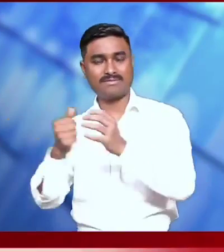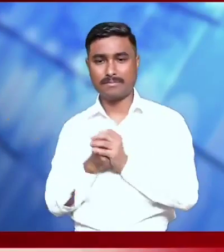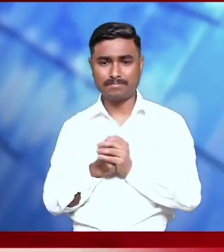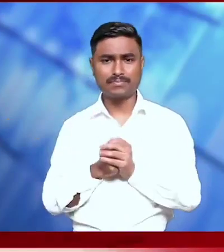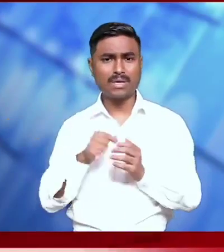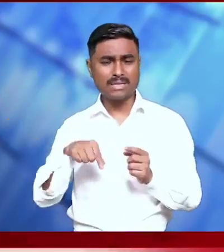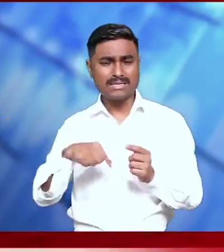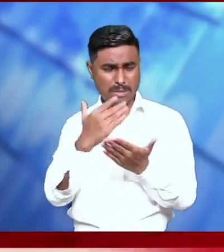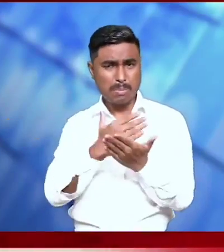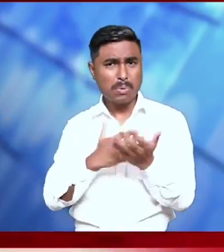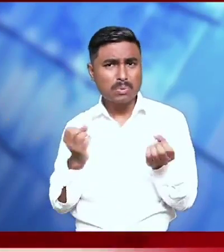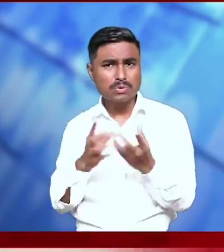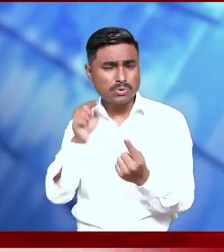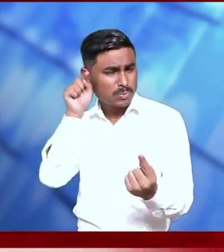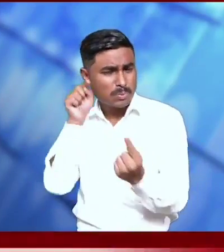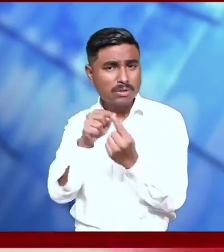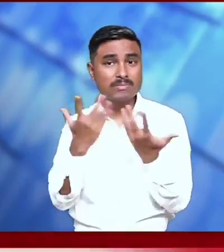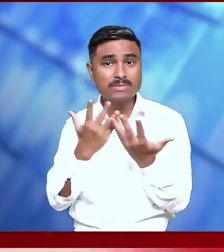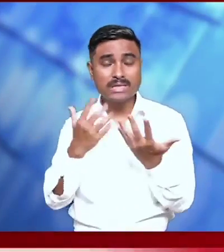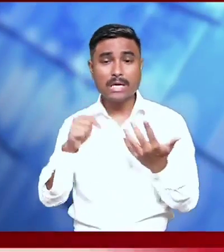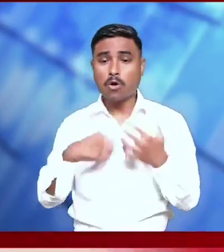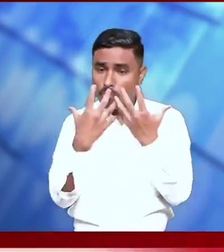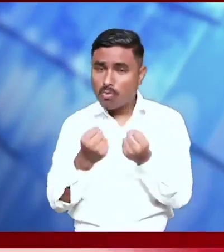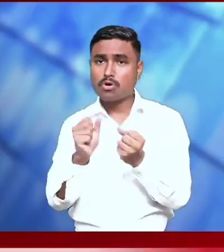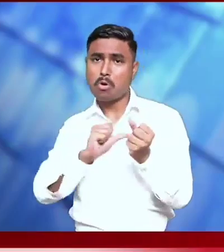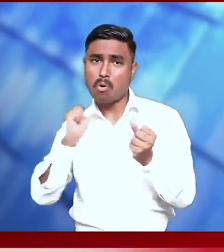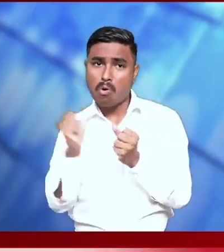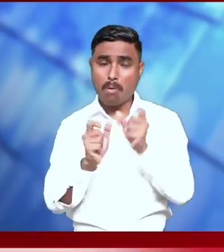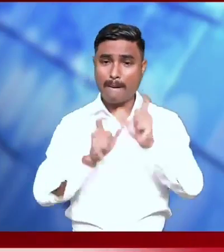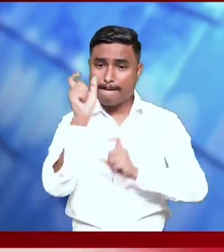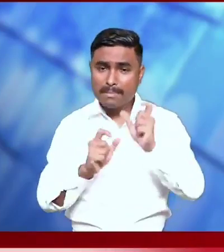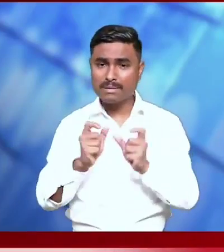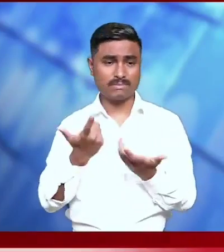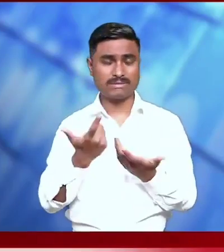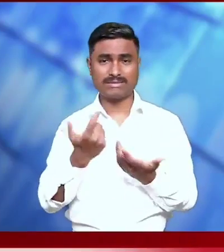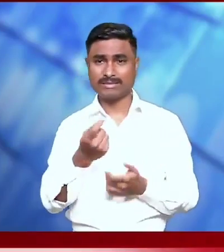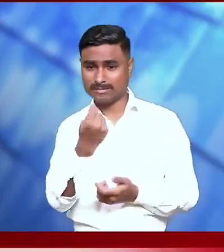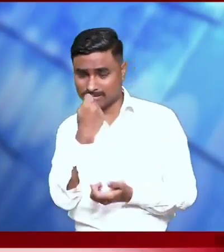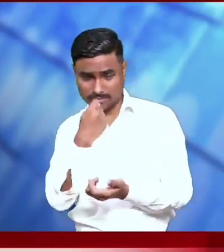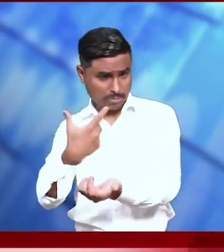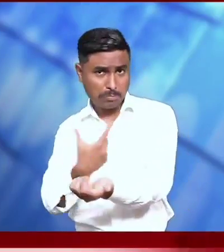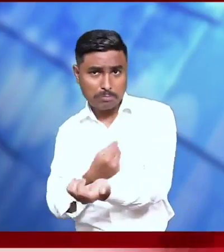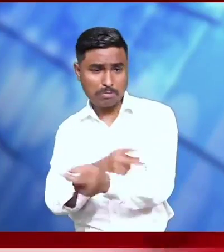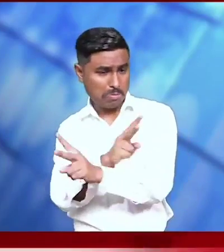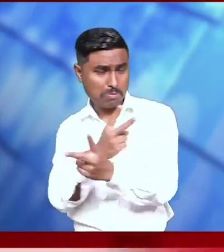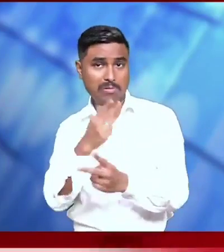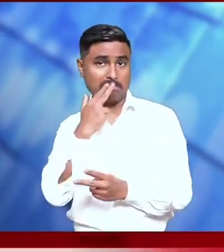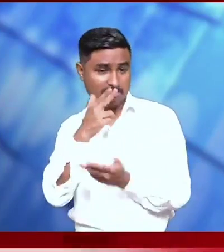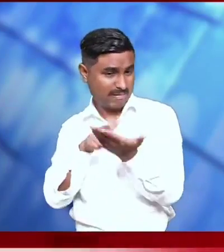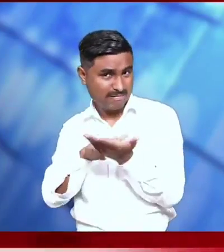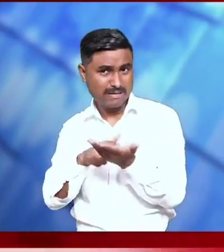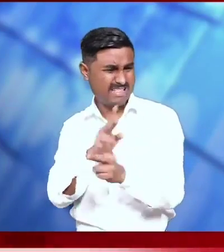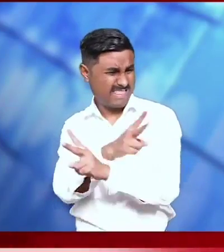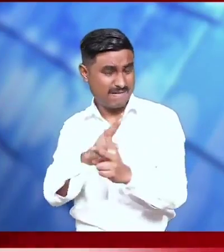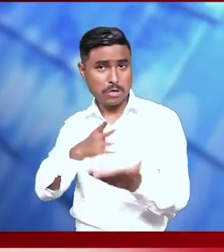India drug-free Nasa Mukt Bharat Abhyan, the ministry intended to create awareness on a mass level